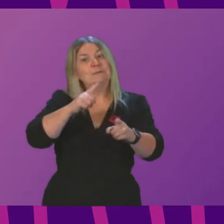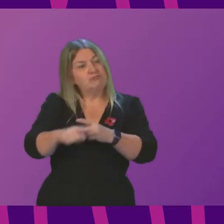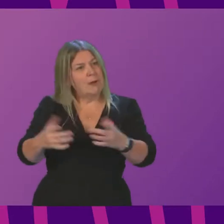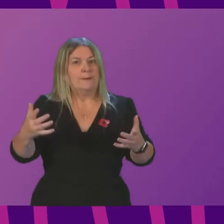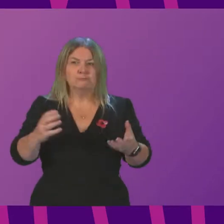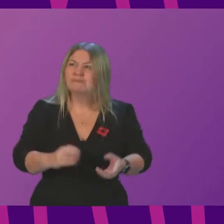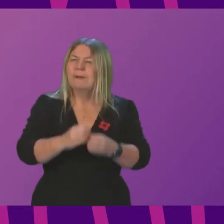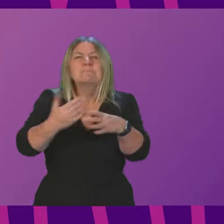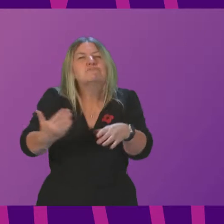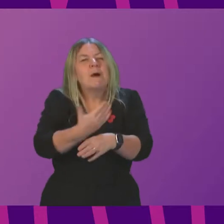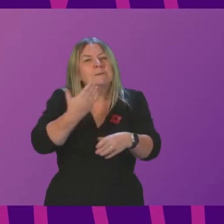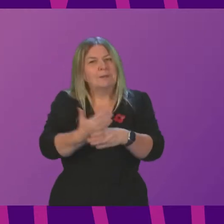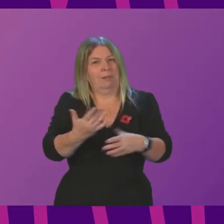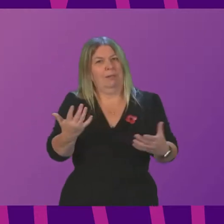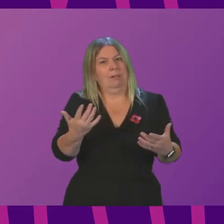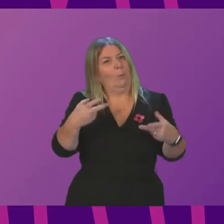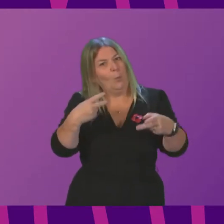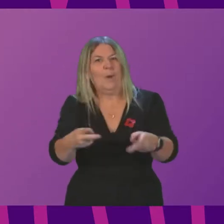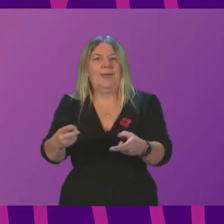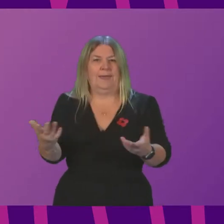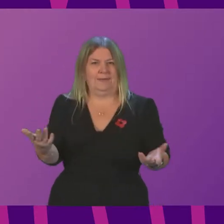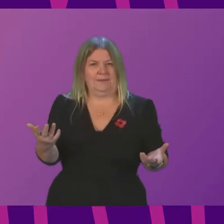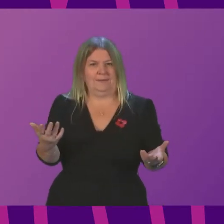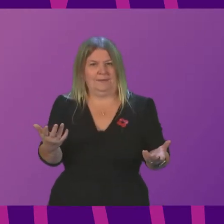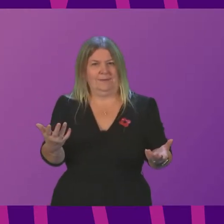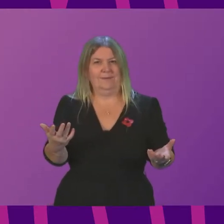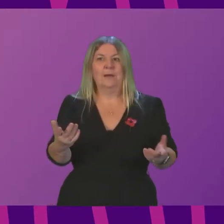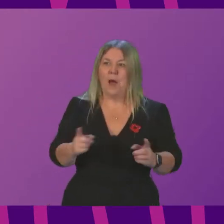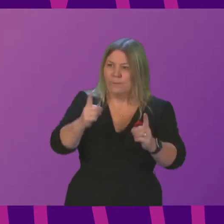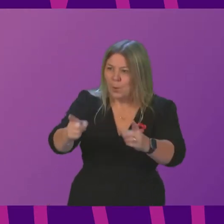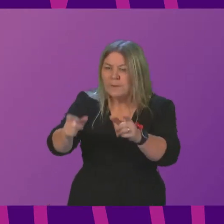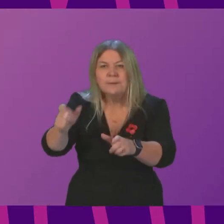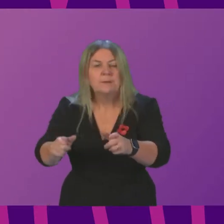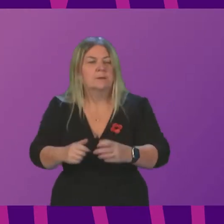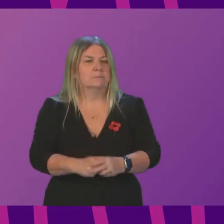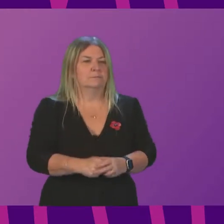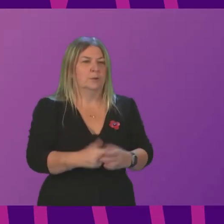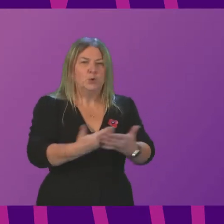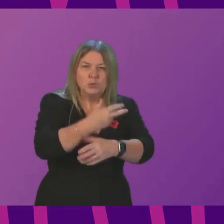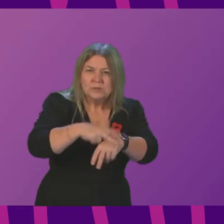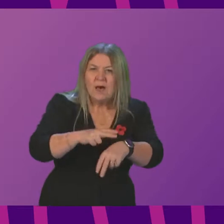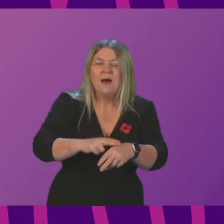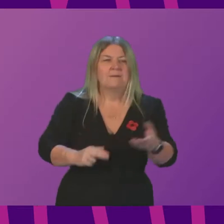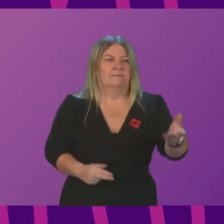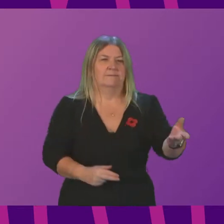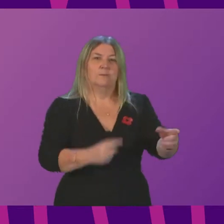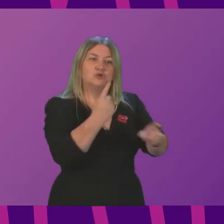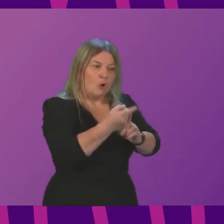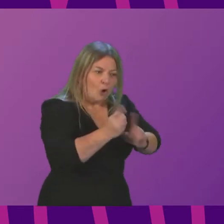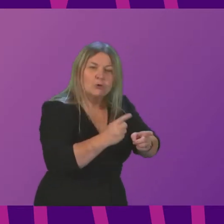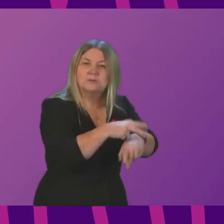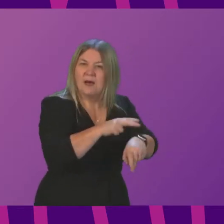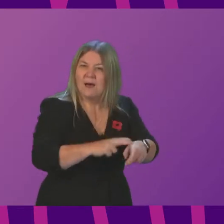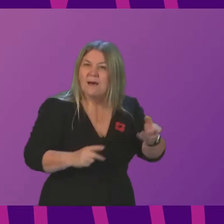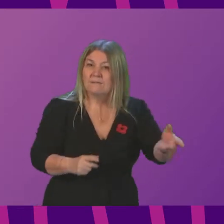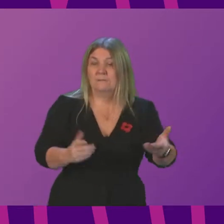steps in discussion with staff to ensure that we have the steps in place to ensure that people can be supported when they need access